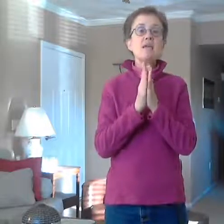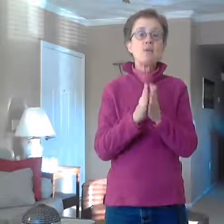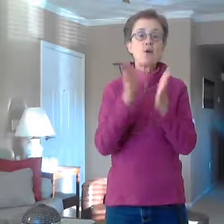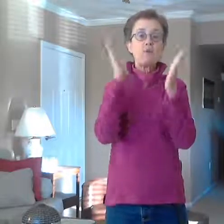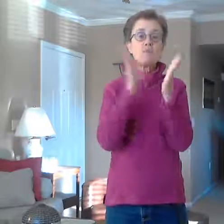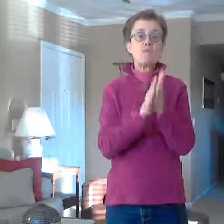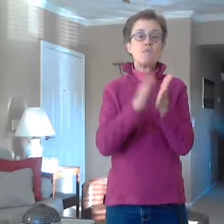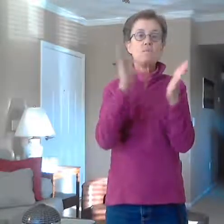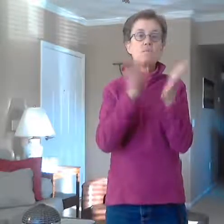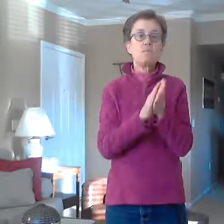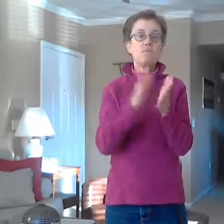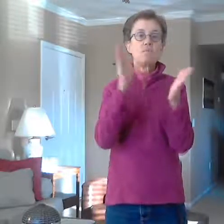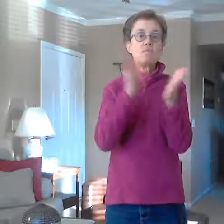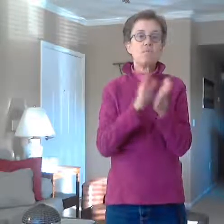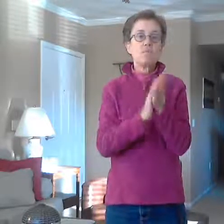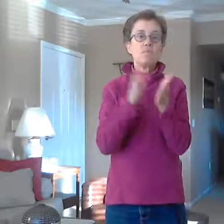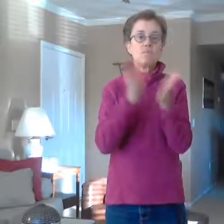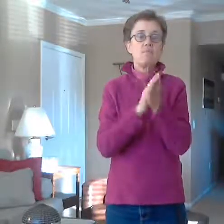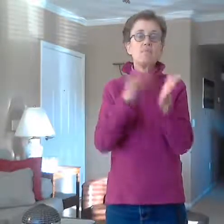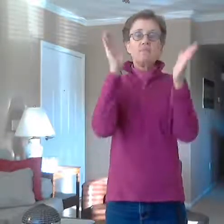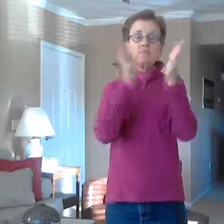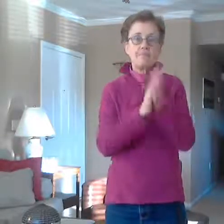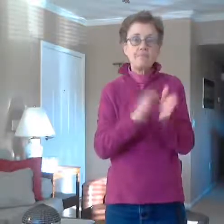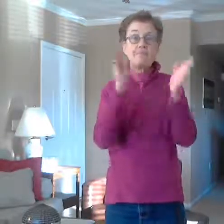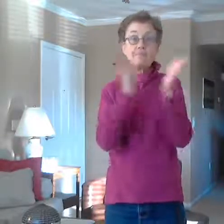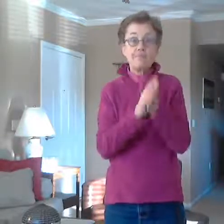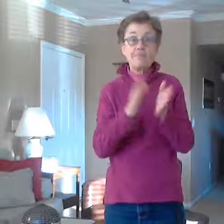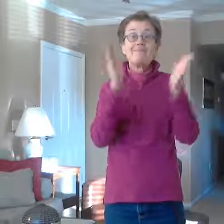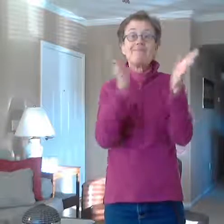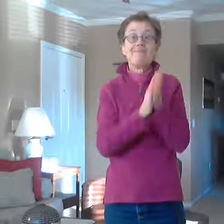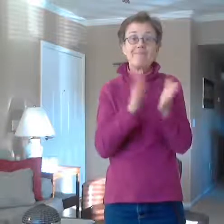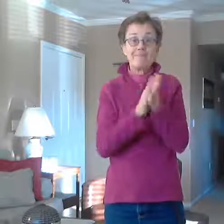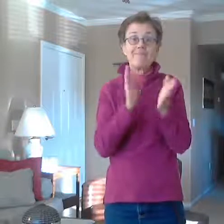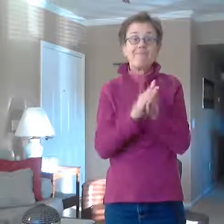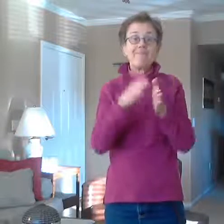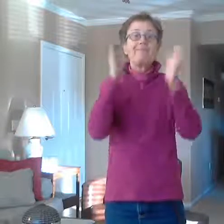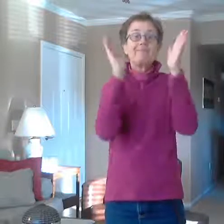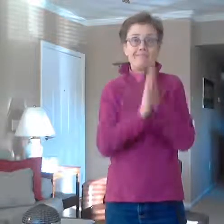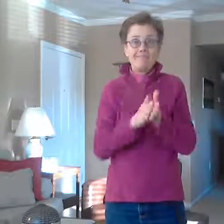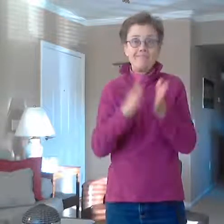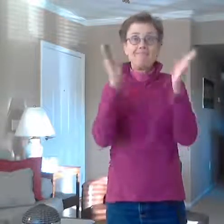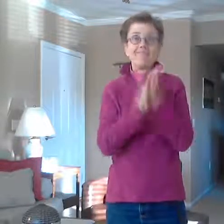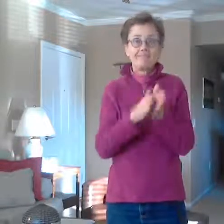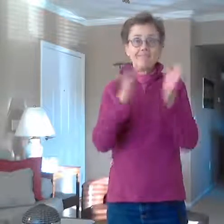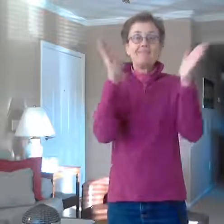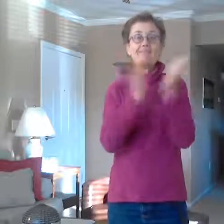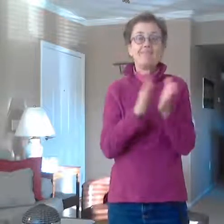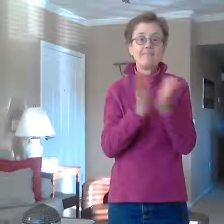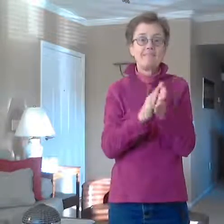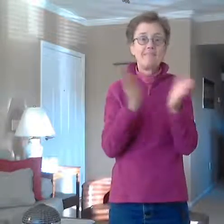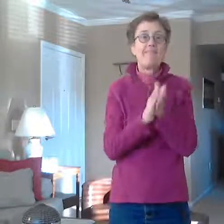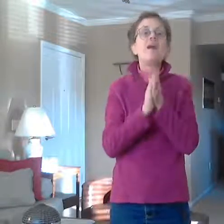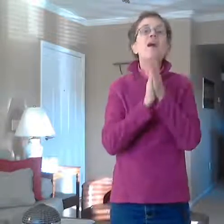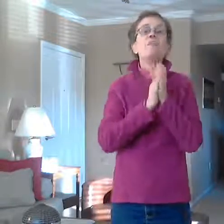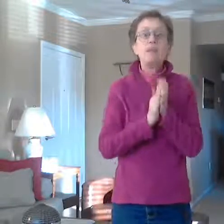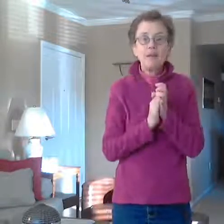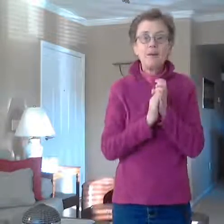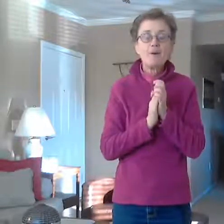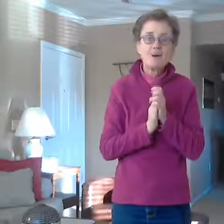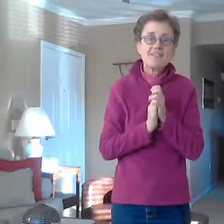oh bingo was